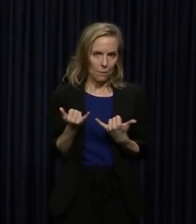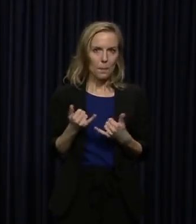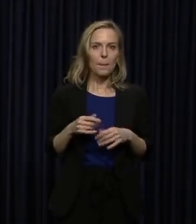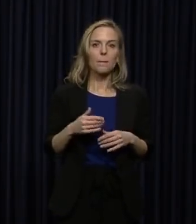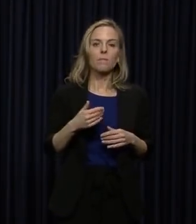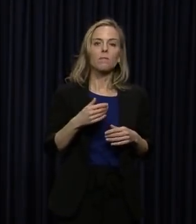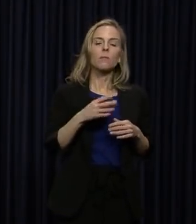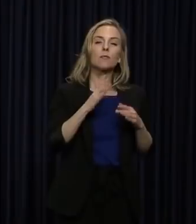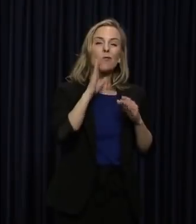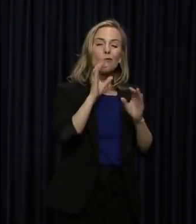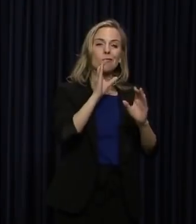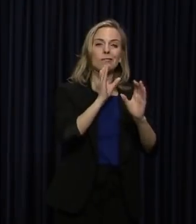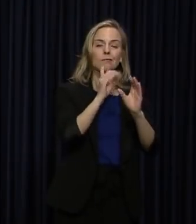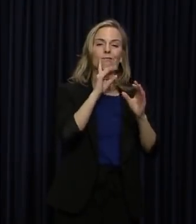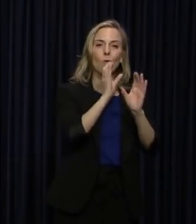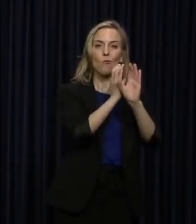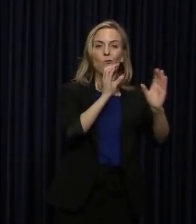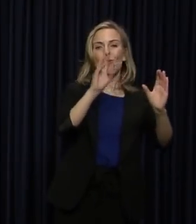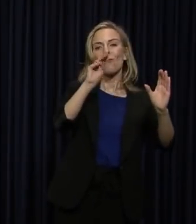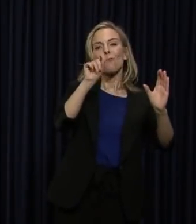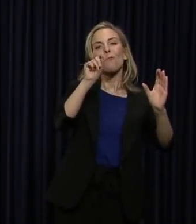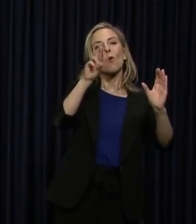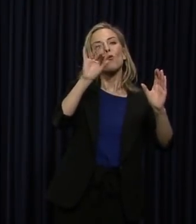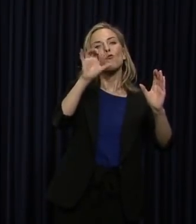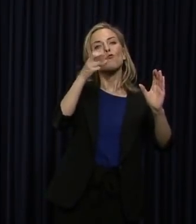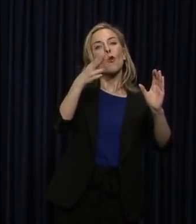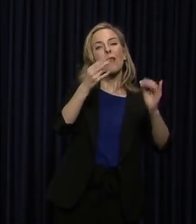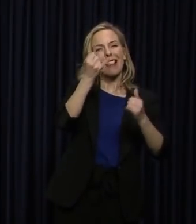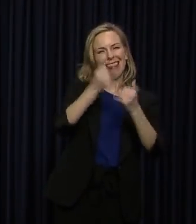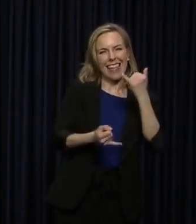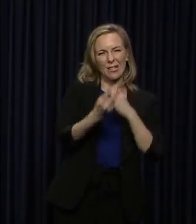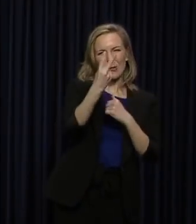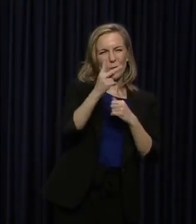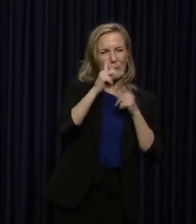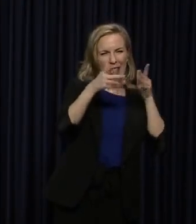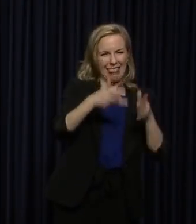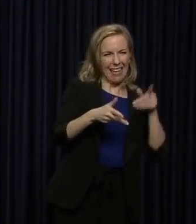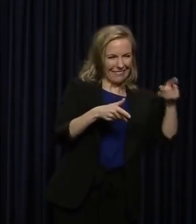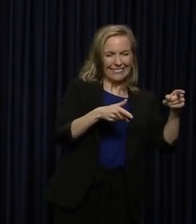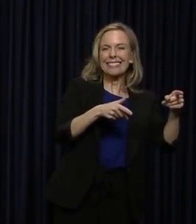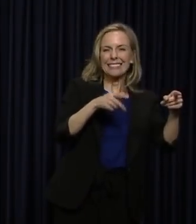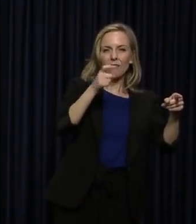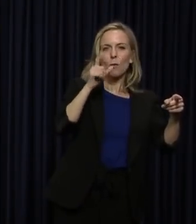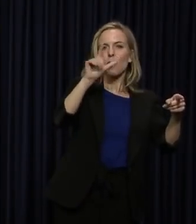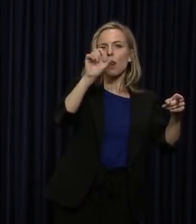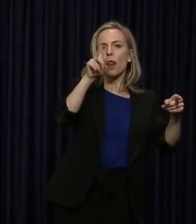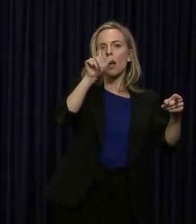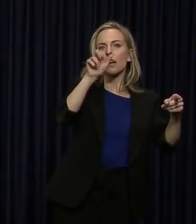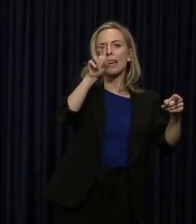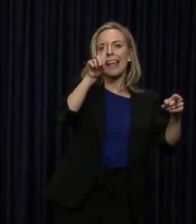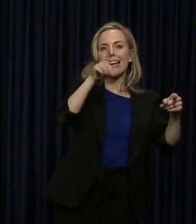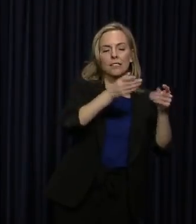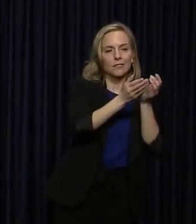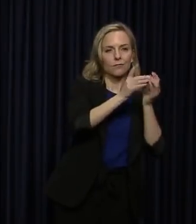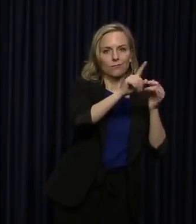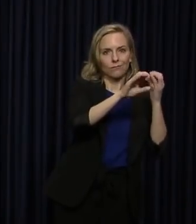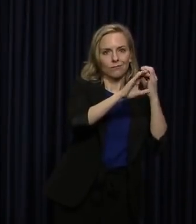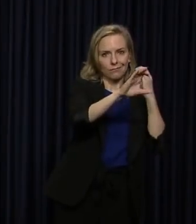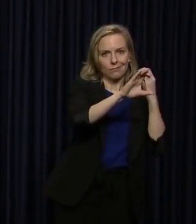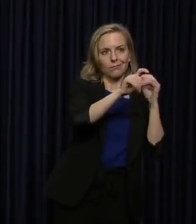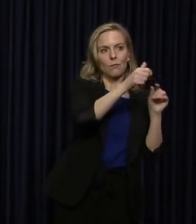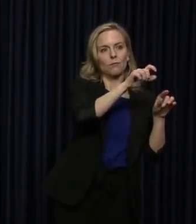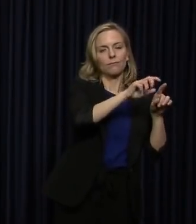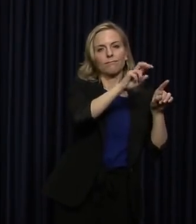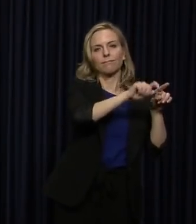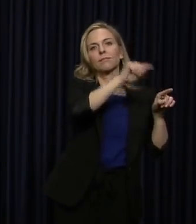a motor coach on the way to pick up the last two that had to be flown from Laughlin to Dobbins. And we look forward